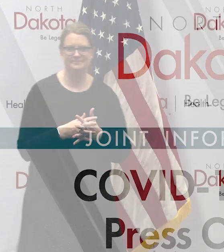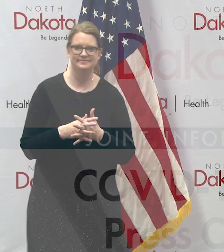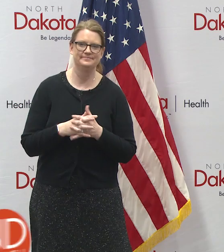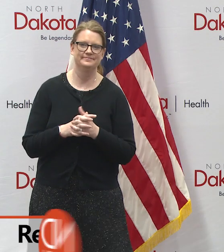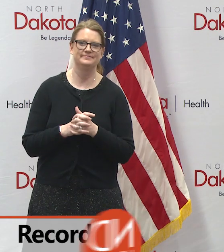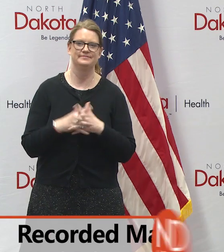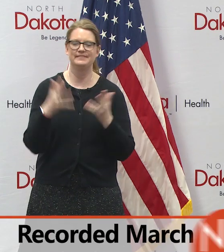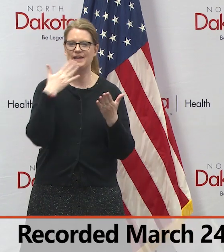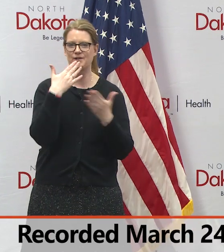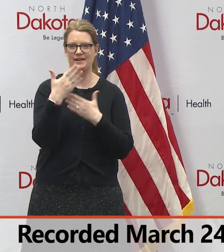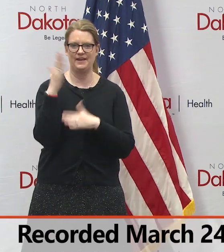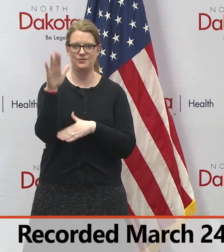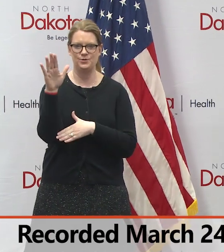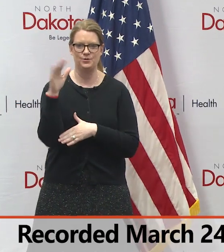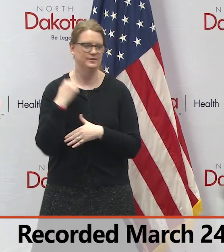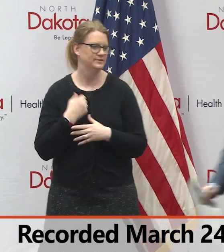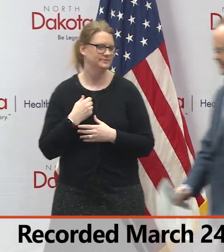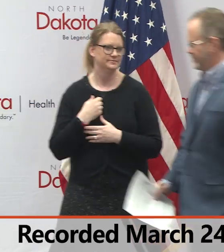Good afternoon.